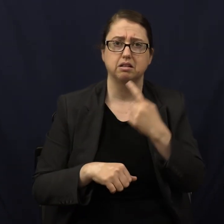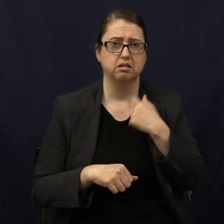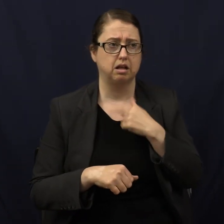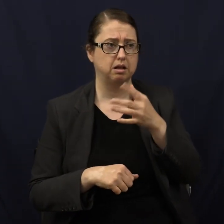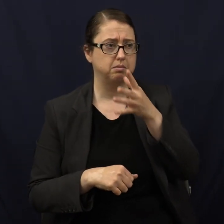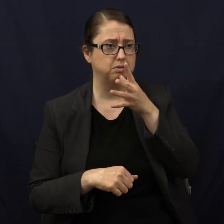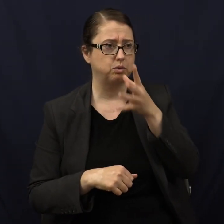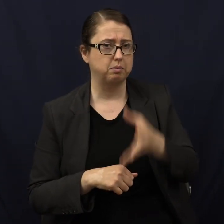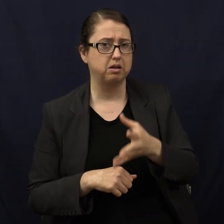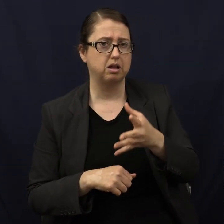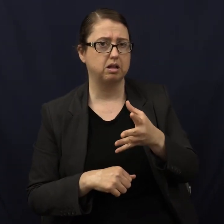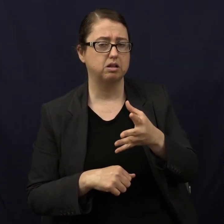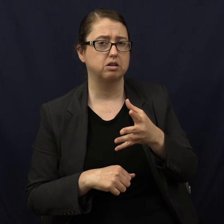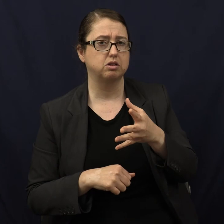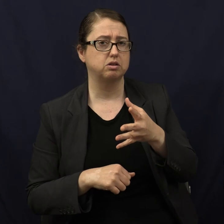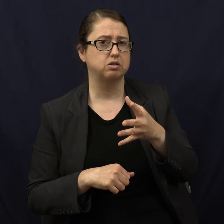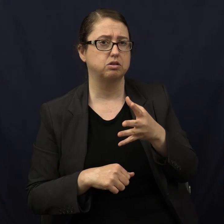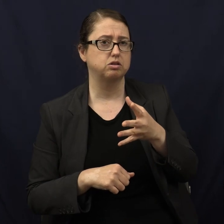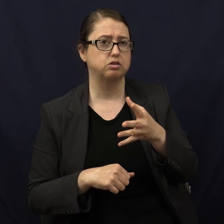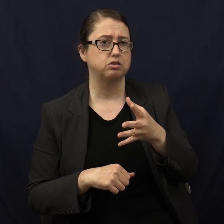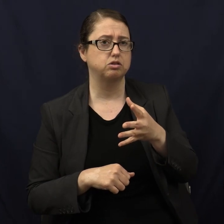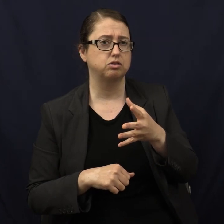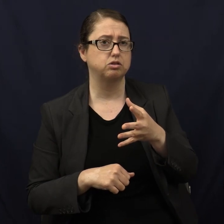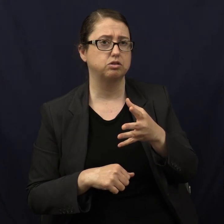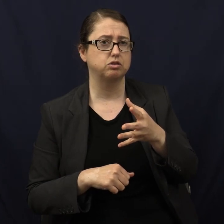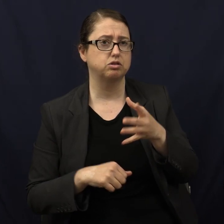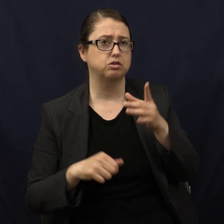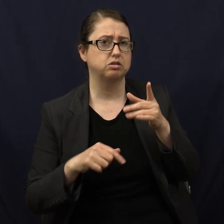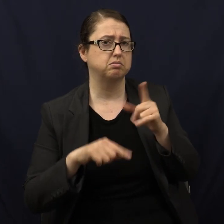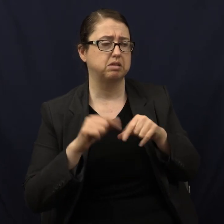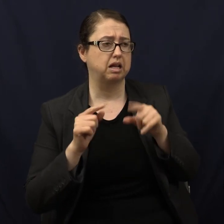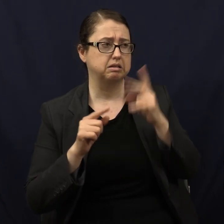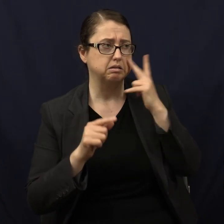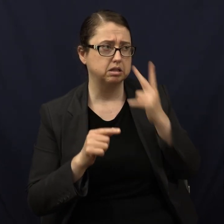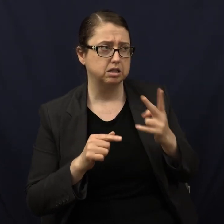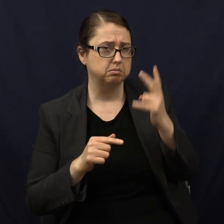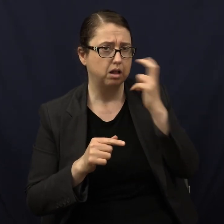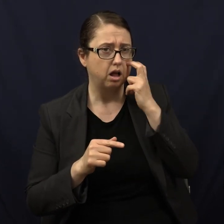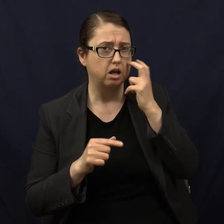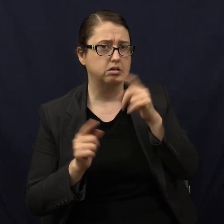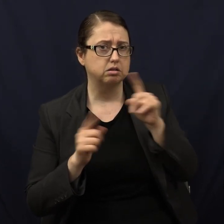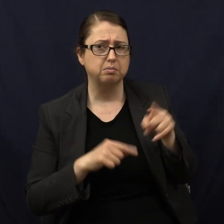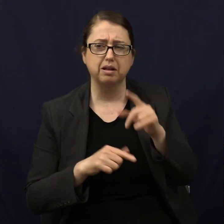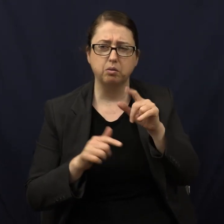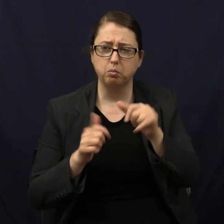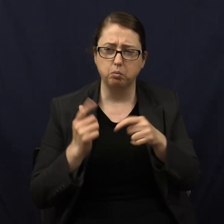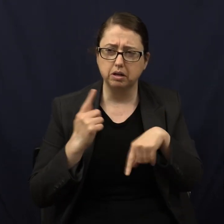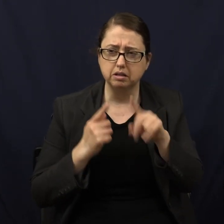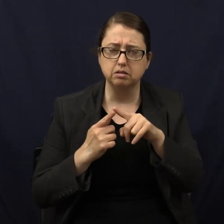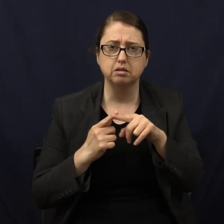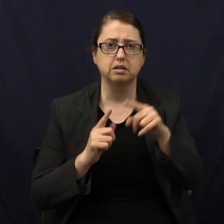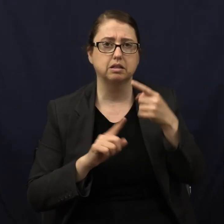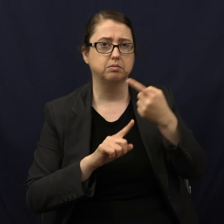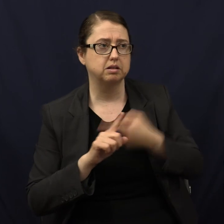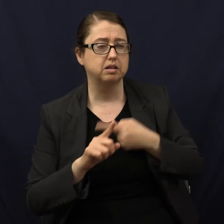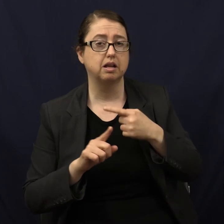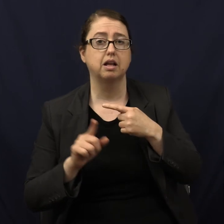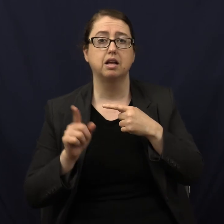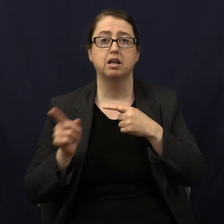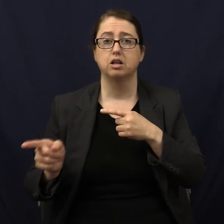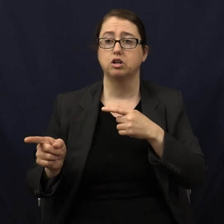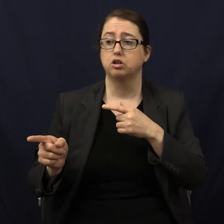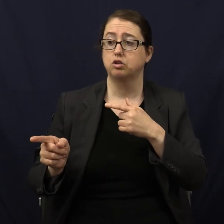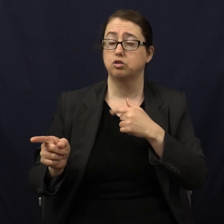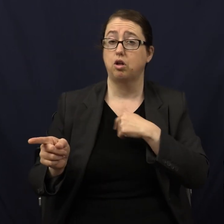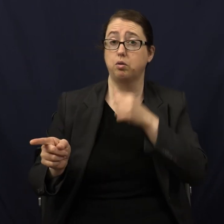He said, my grandmother came because she was blind. When did she go blind? A month ago. And then I went back to her. said, who is that coming? She's like, that's my grandson. And she